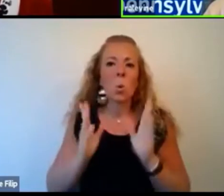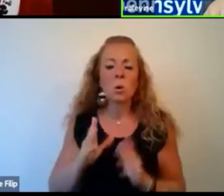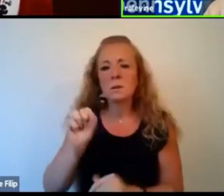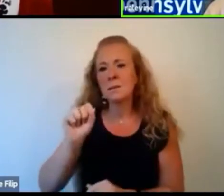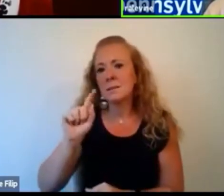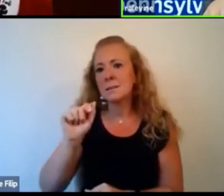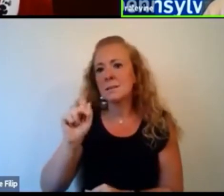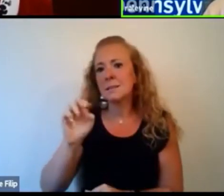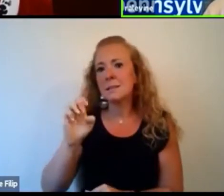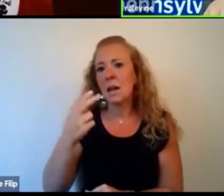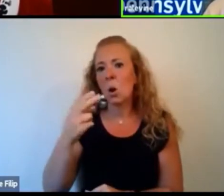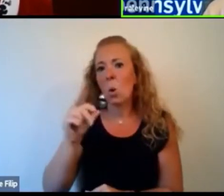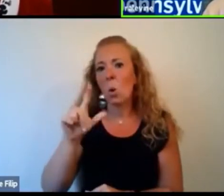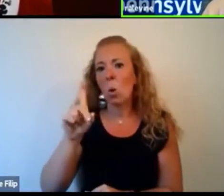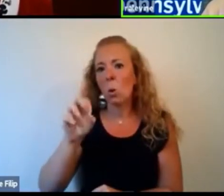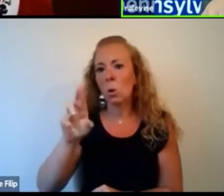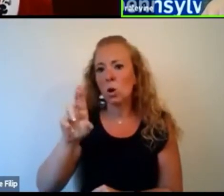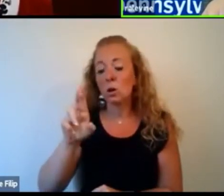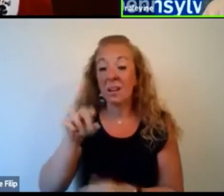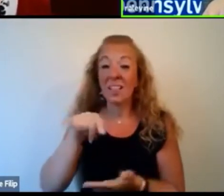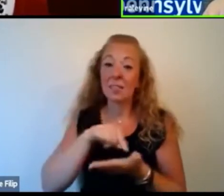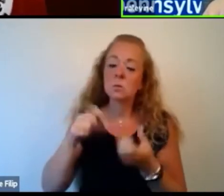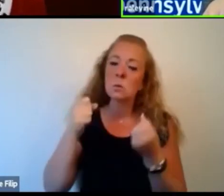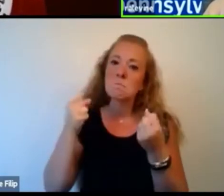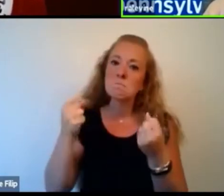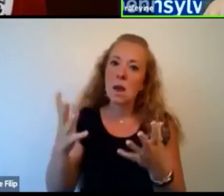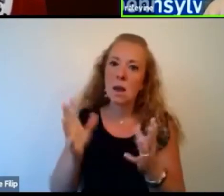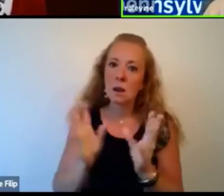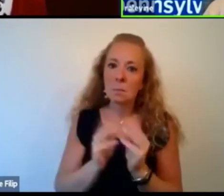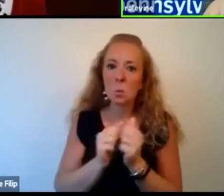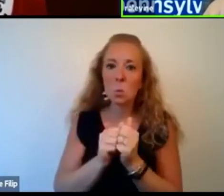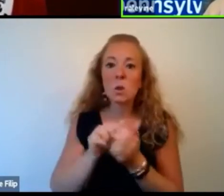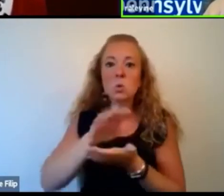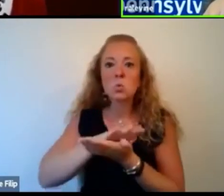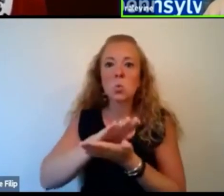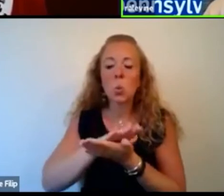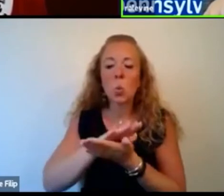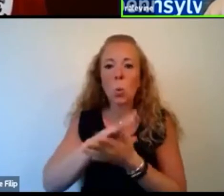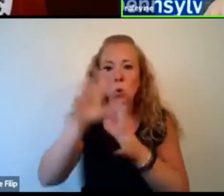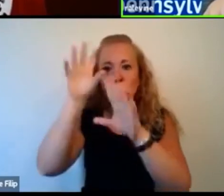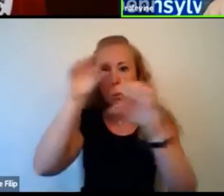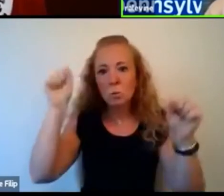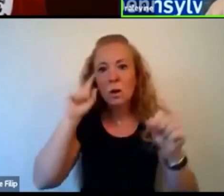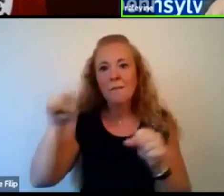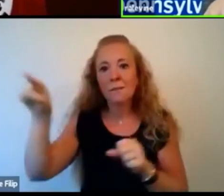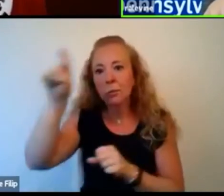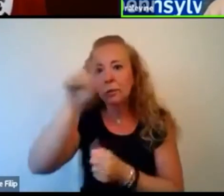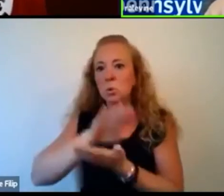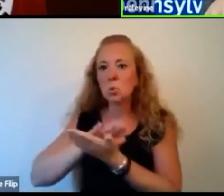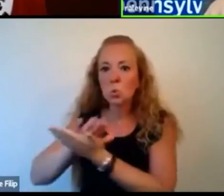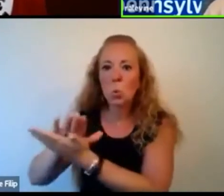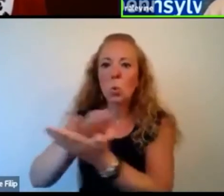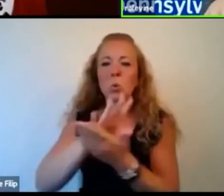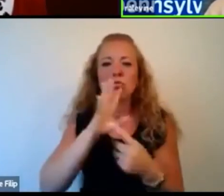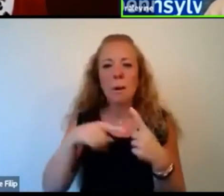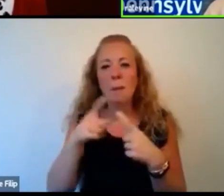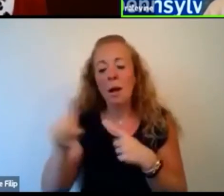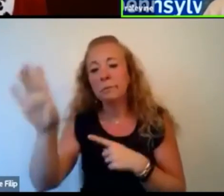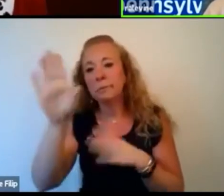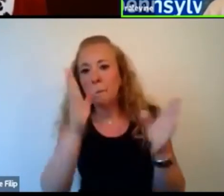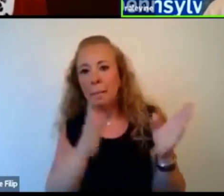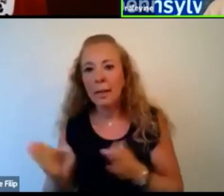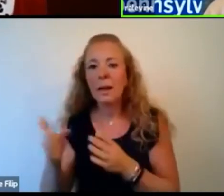calls with about schools, with school superintendents and other stakeholders about schools. And that kind of varies from day to day.